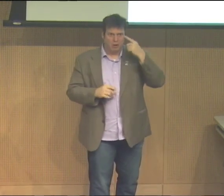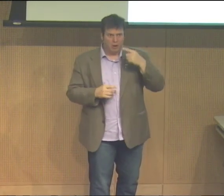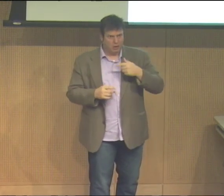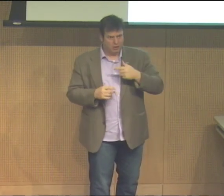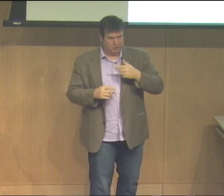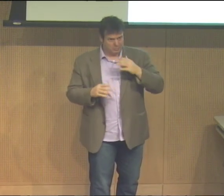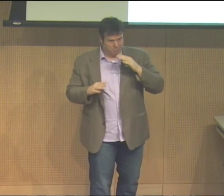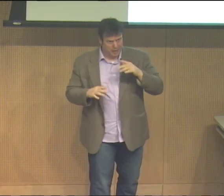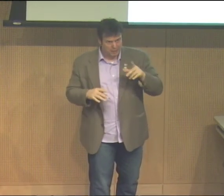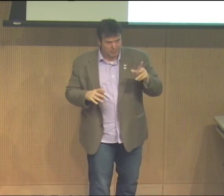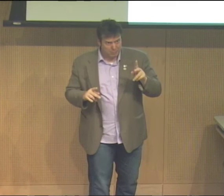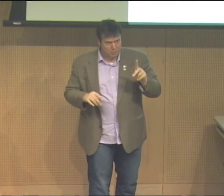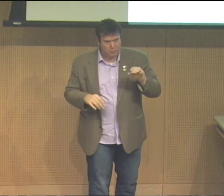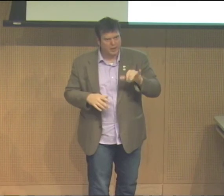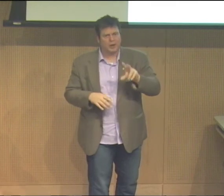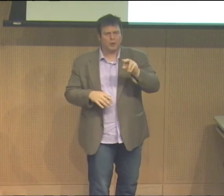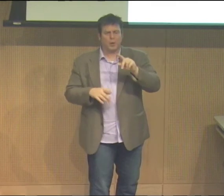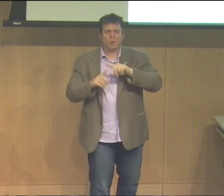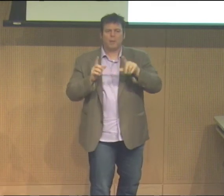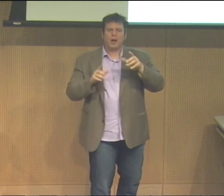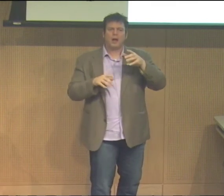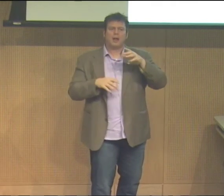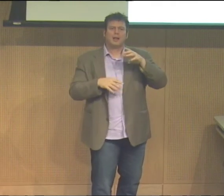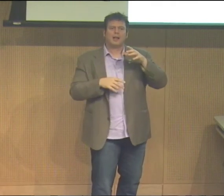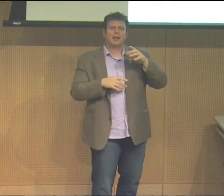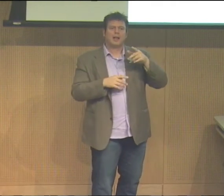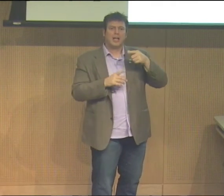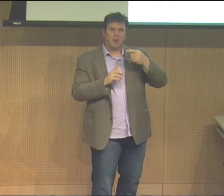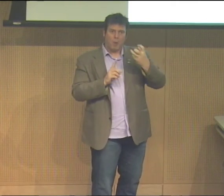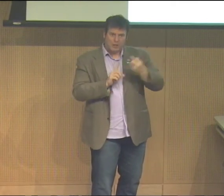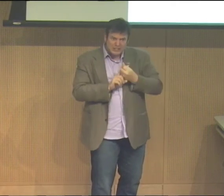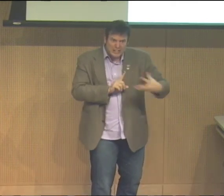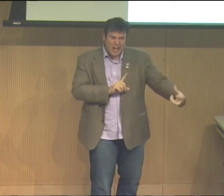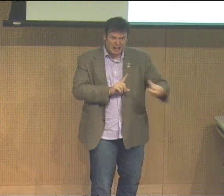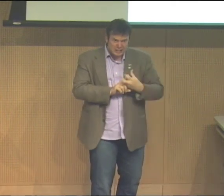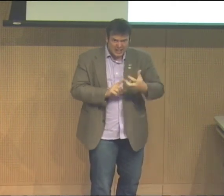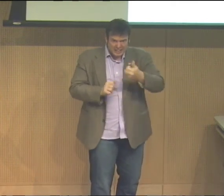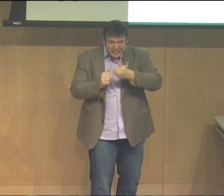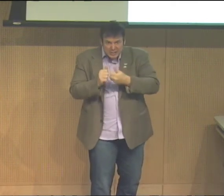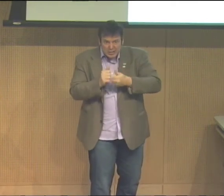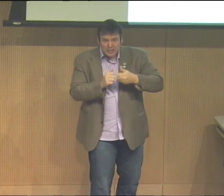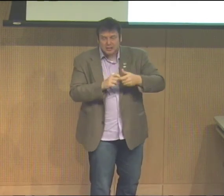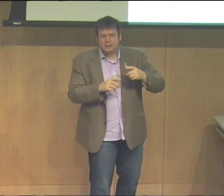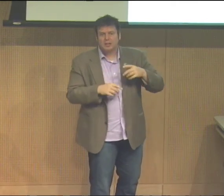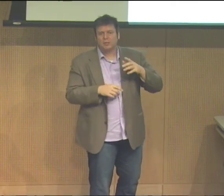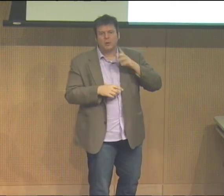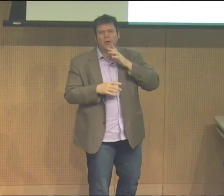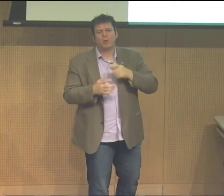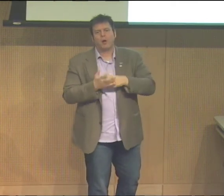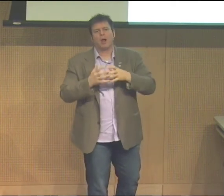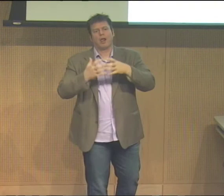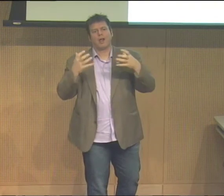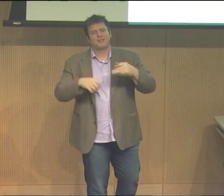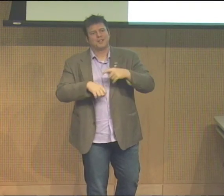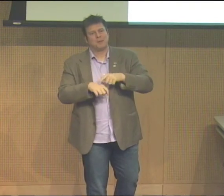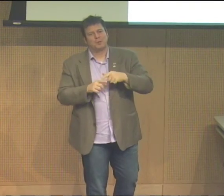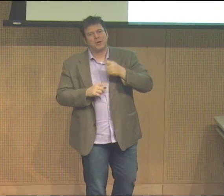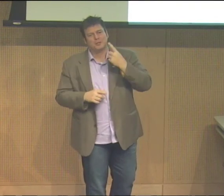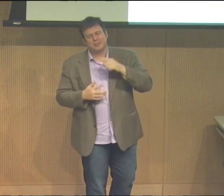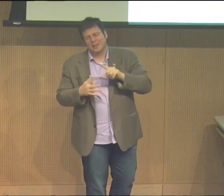People sometimes misunderstand, and they say, there's no bad things involved. Is this all positive? You know, and do you have to know the story behind every single